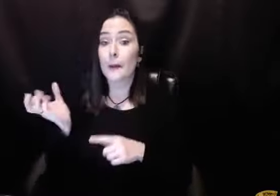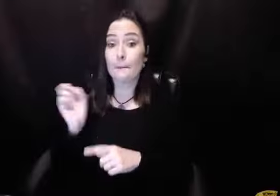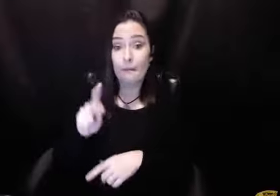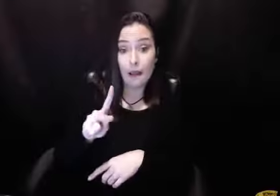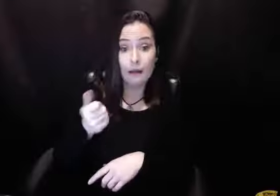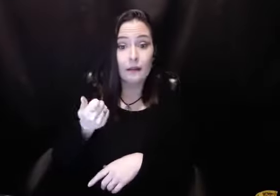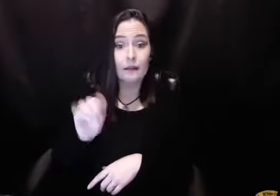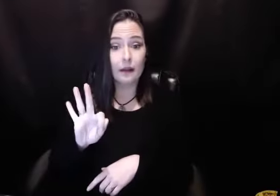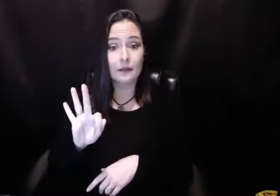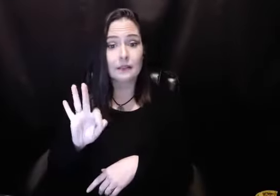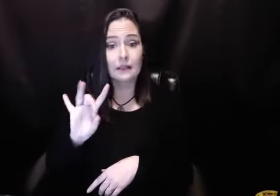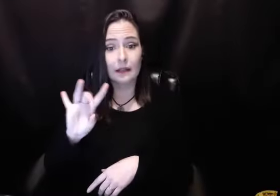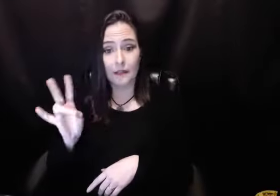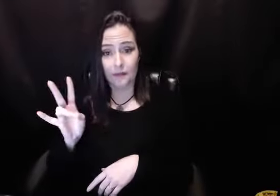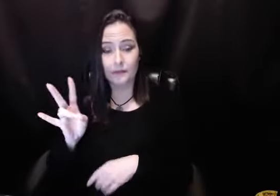back in 1987,